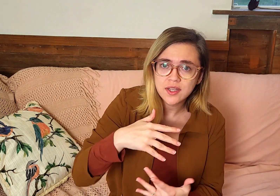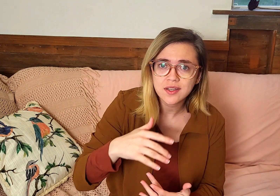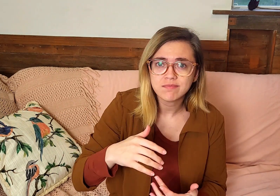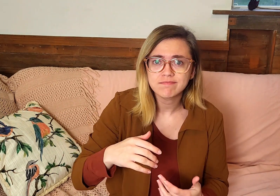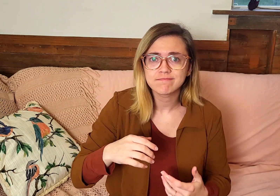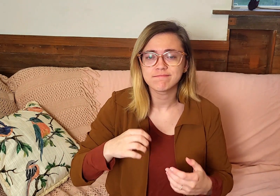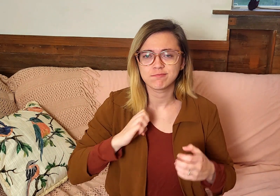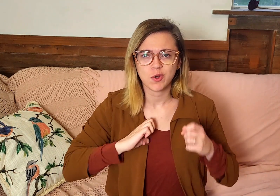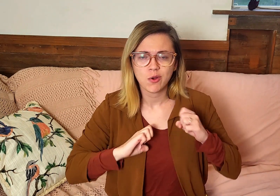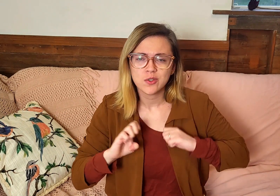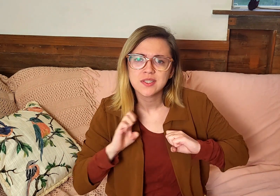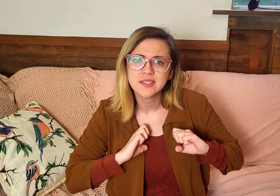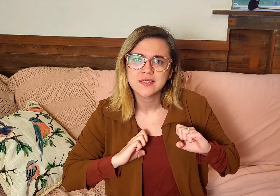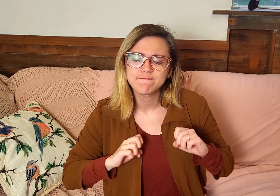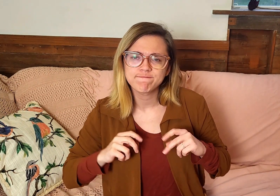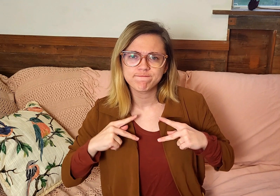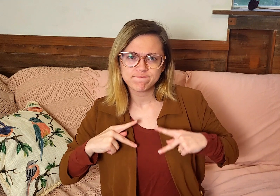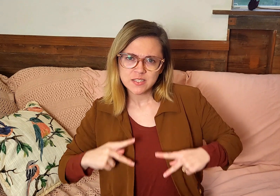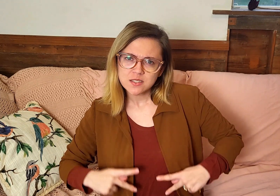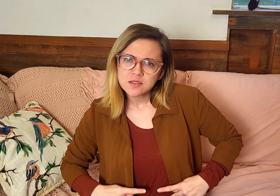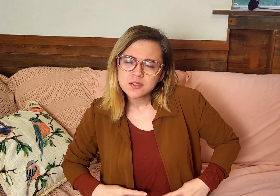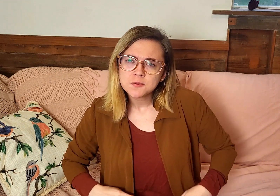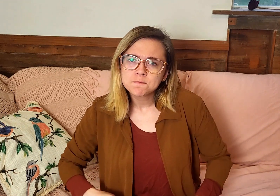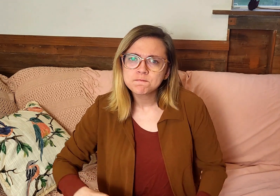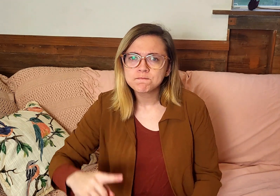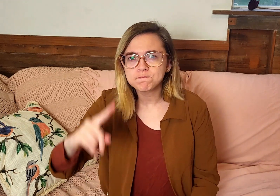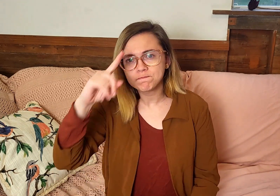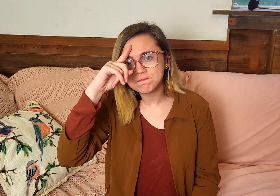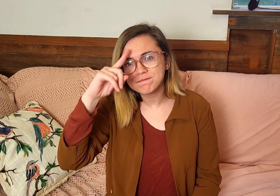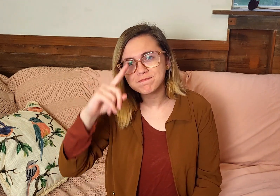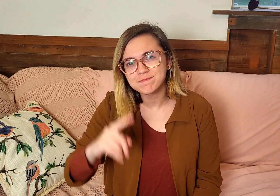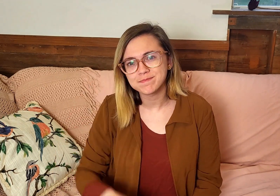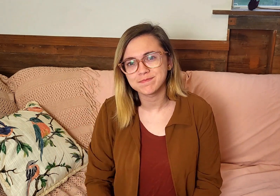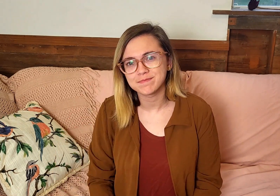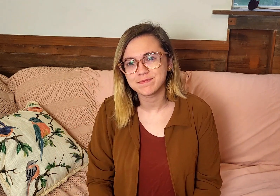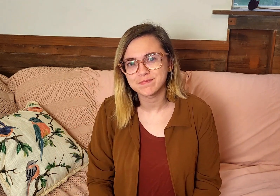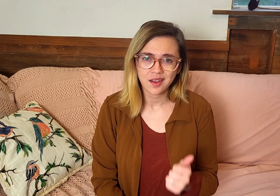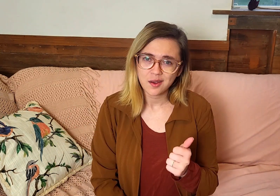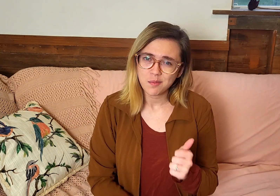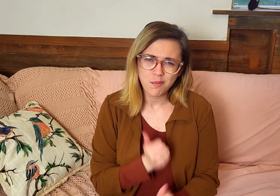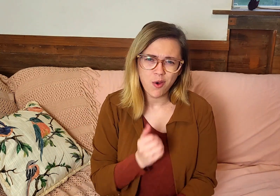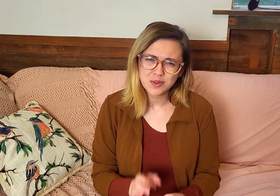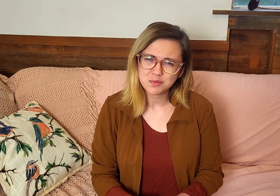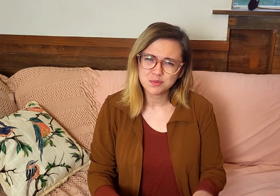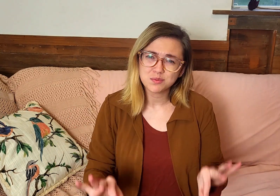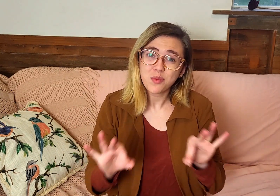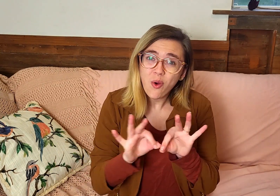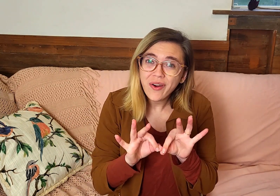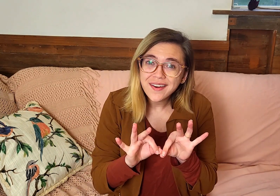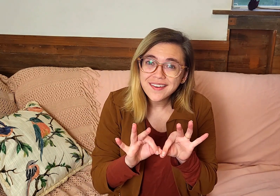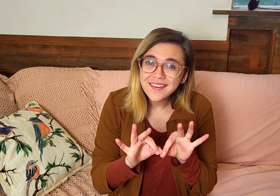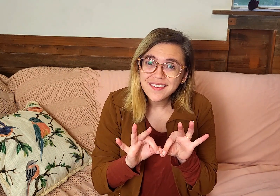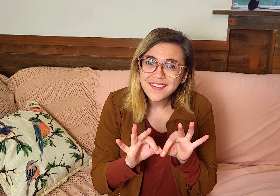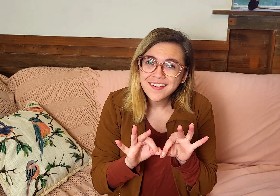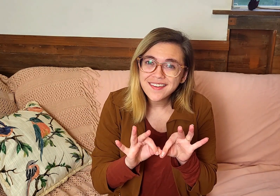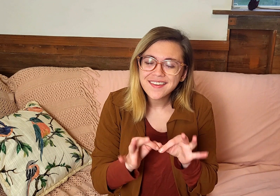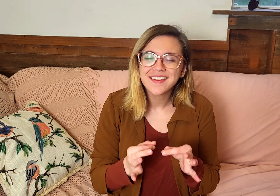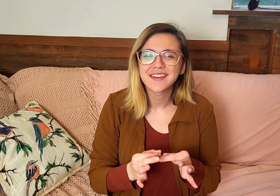life socially, emotionally, physically, and mentally. And most importantly,